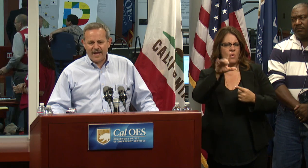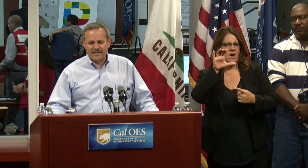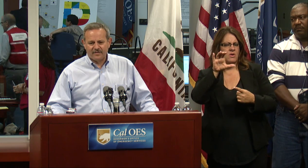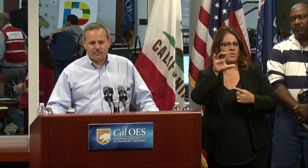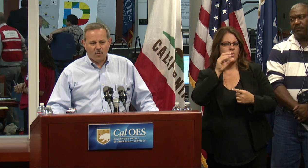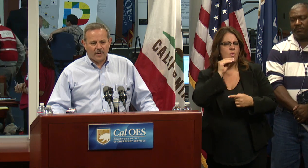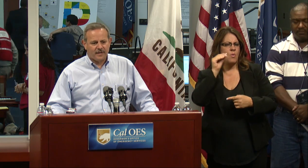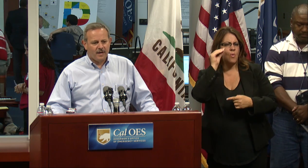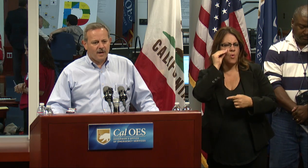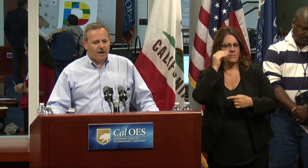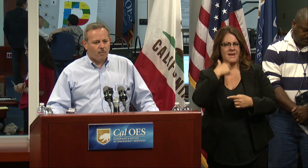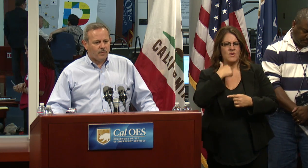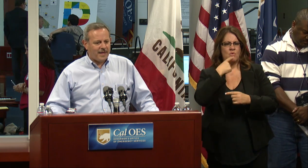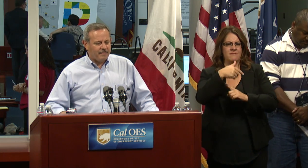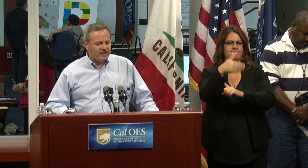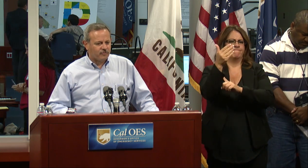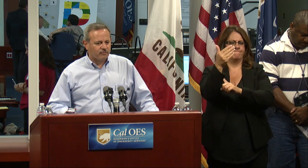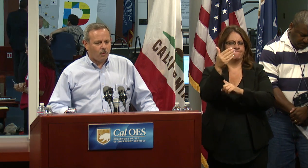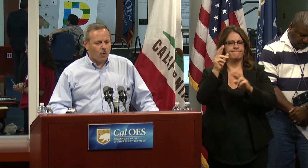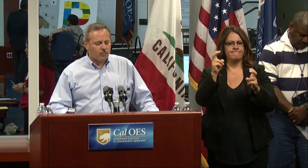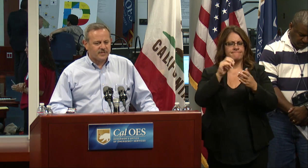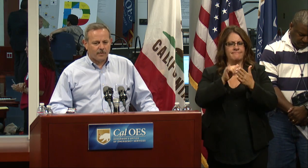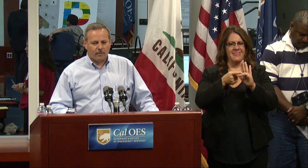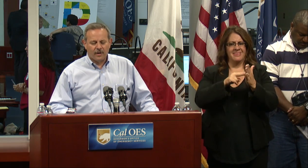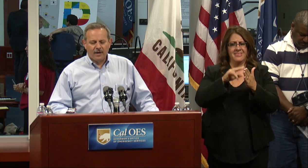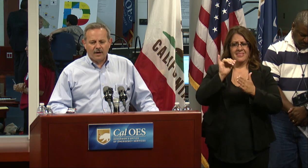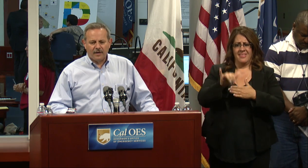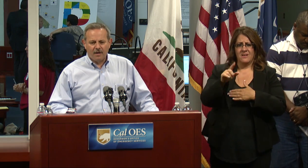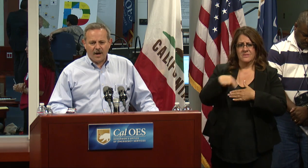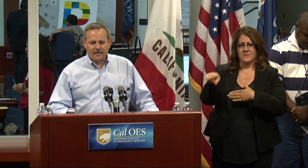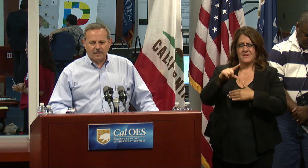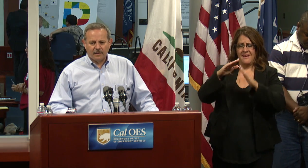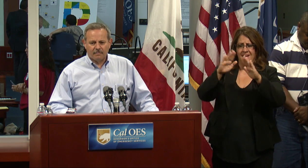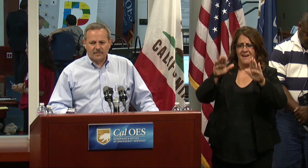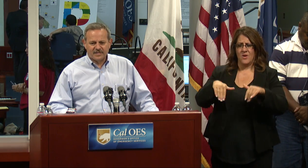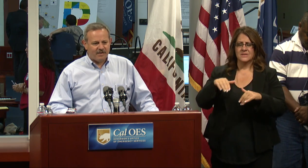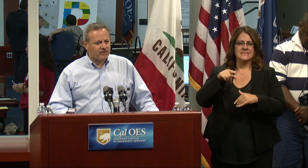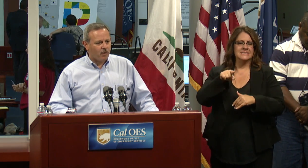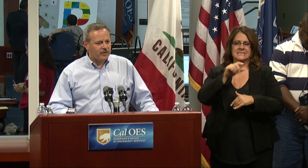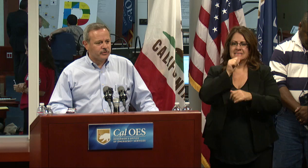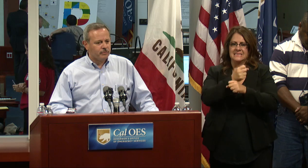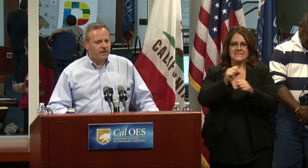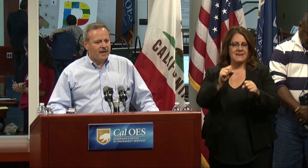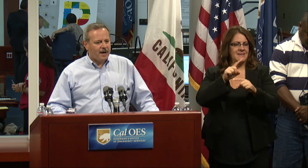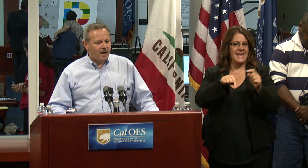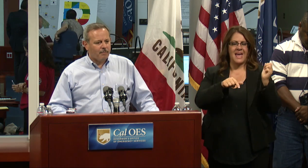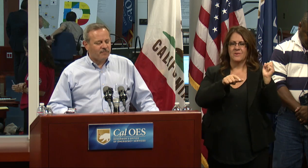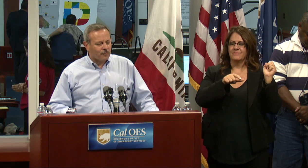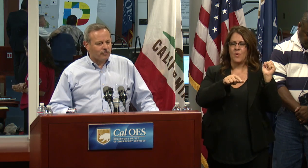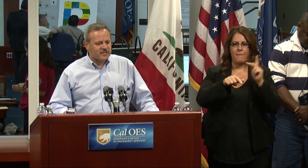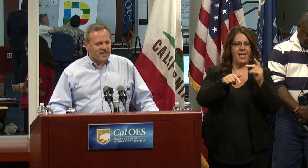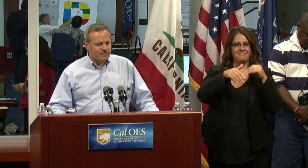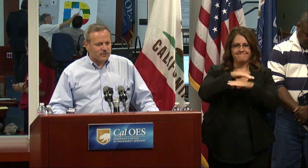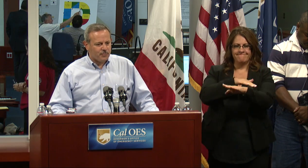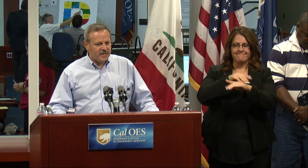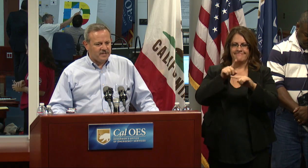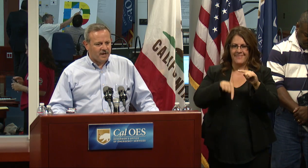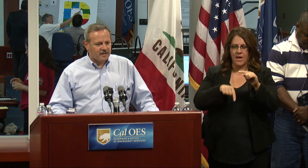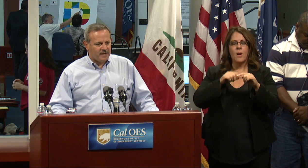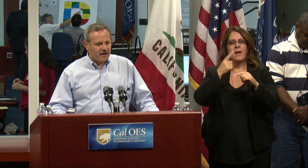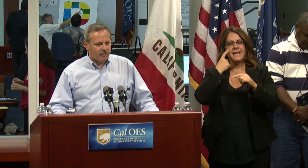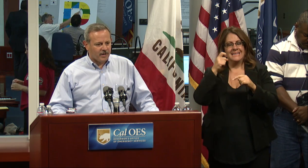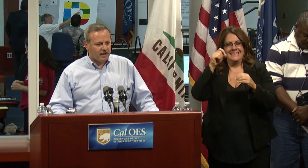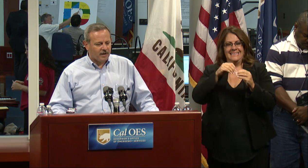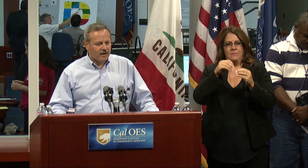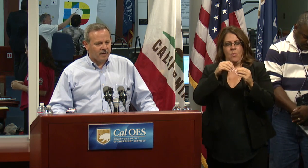been red tagged at this point. That means those are homes that are not safe to go into, but further assessments are being